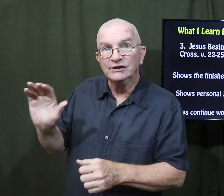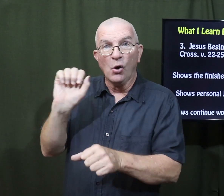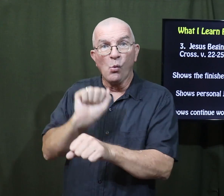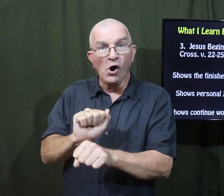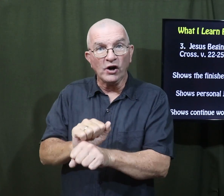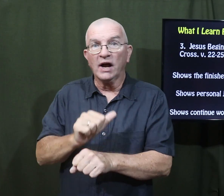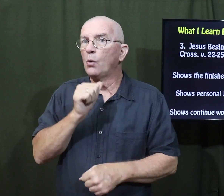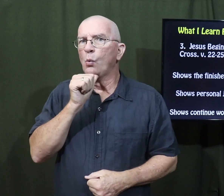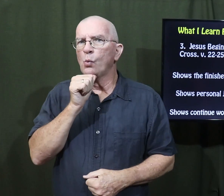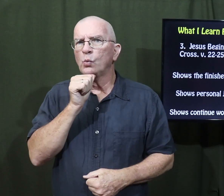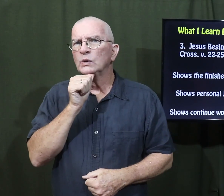his work.